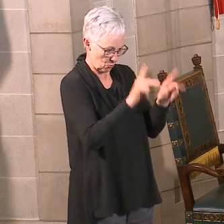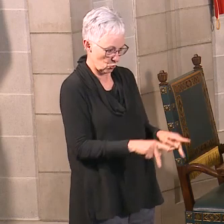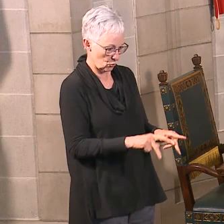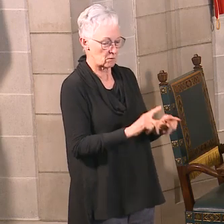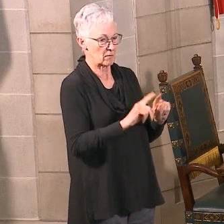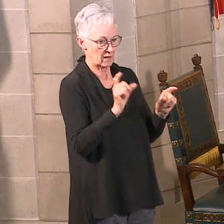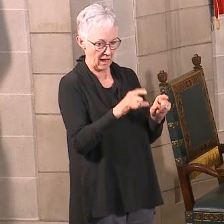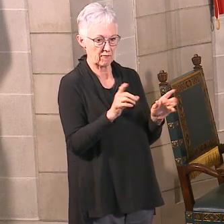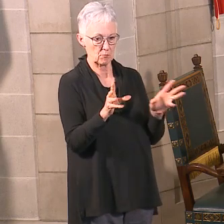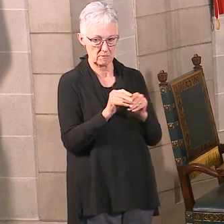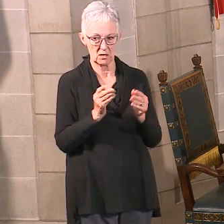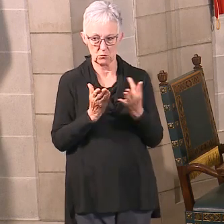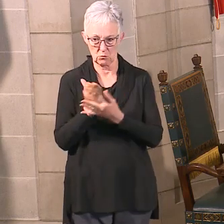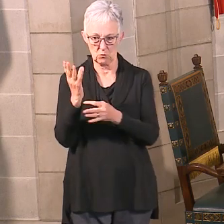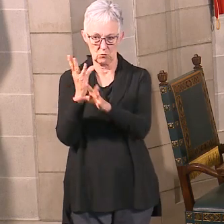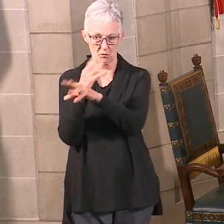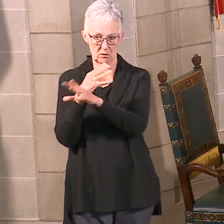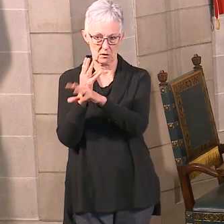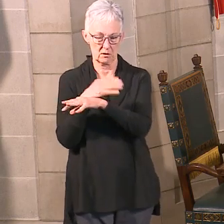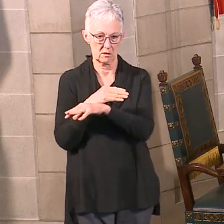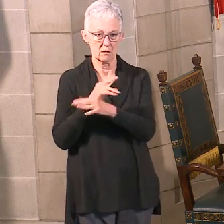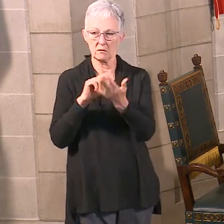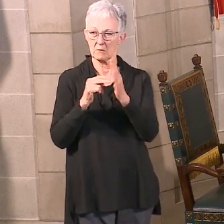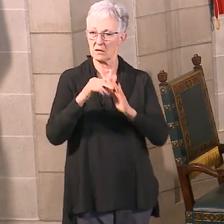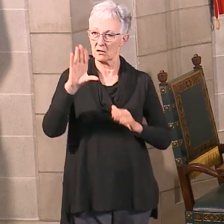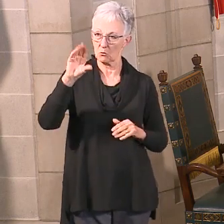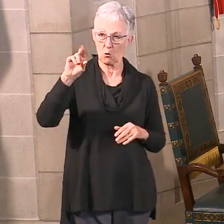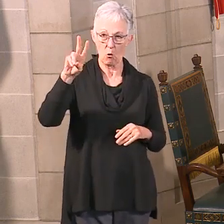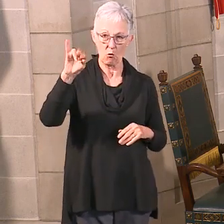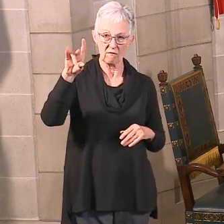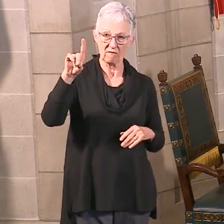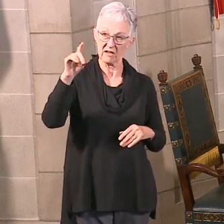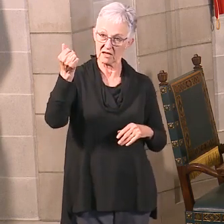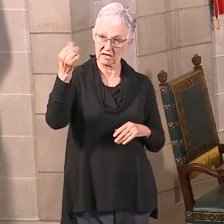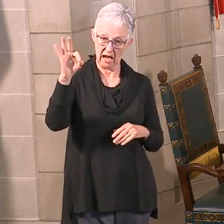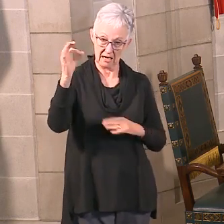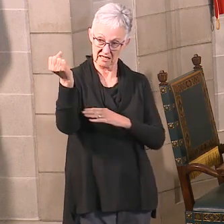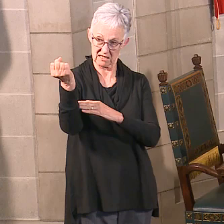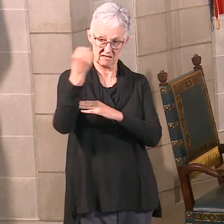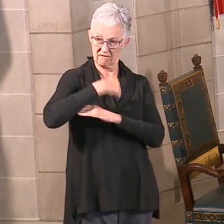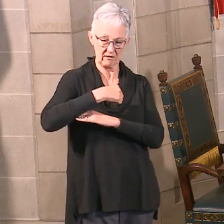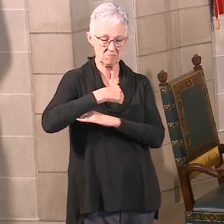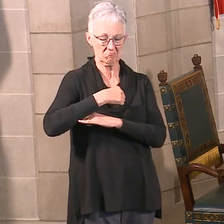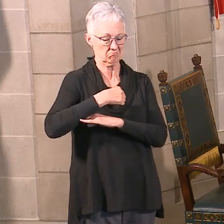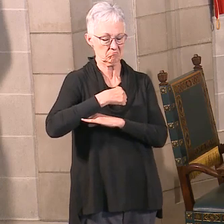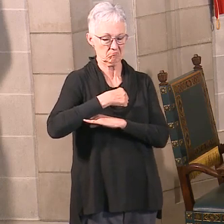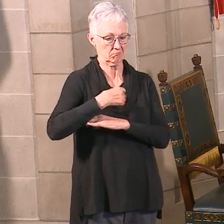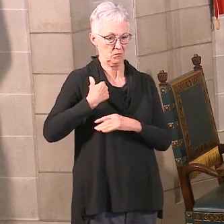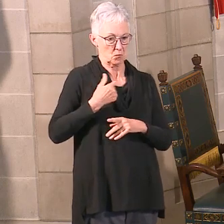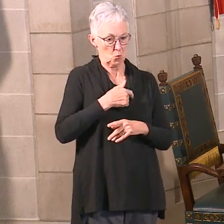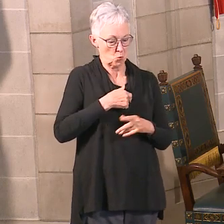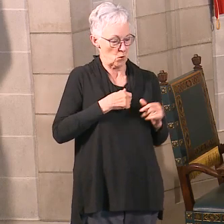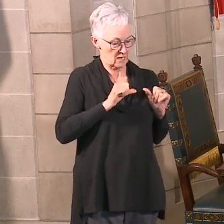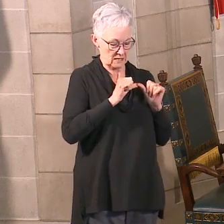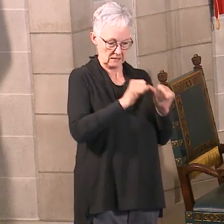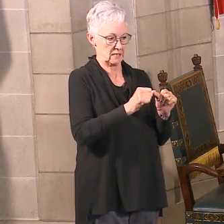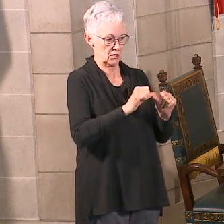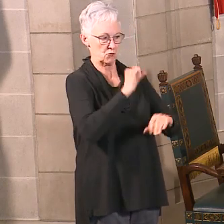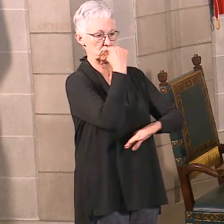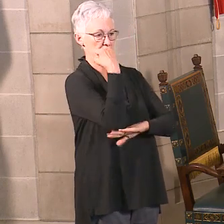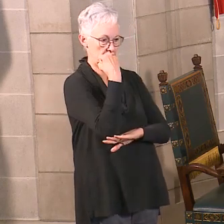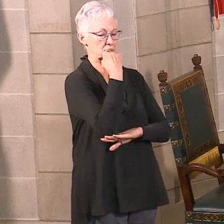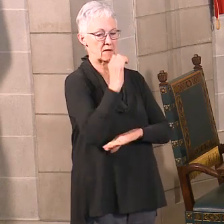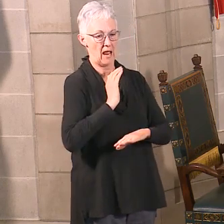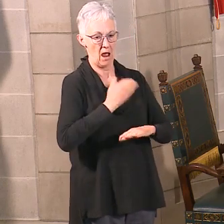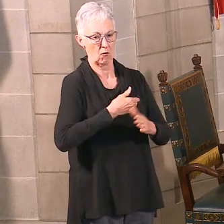shows how behavioral health care can be redefined and better than ever. There are so many other